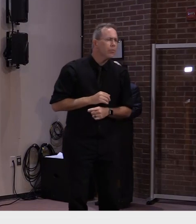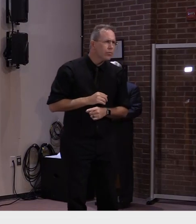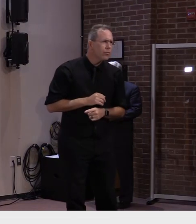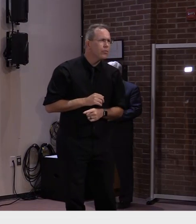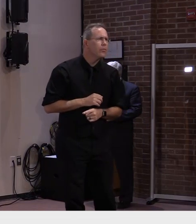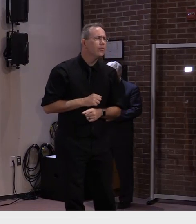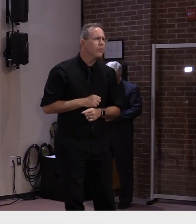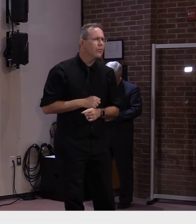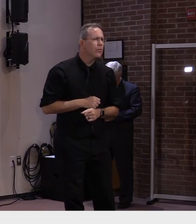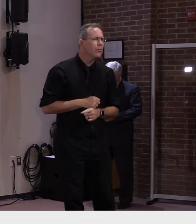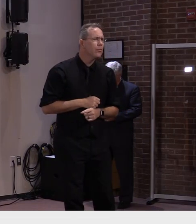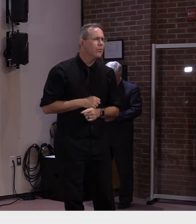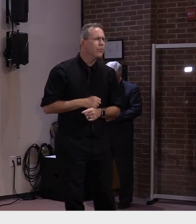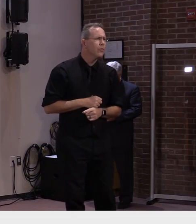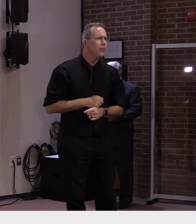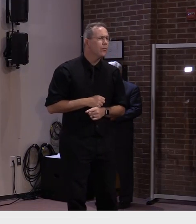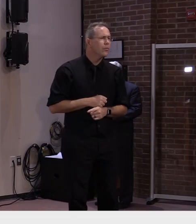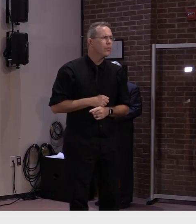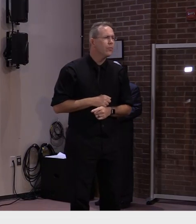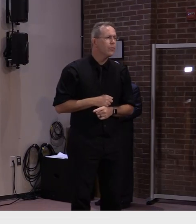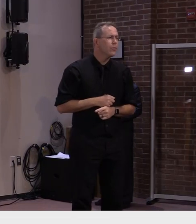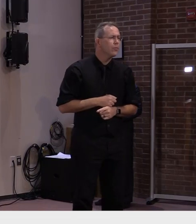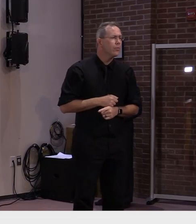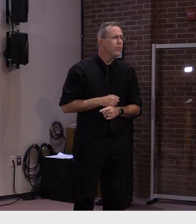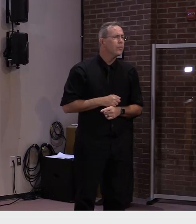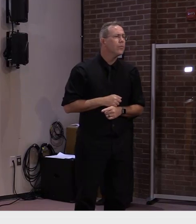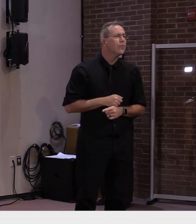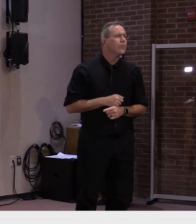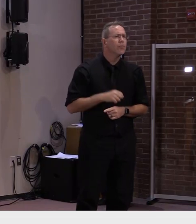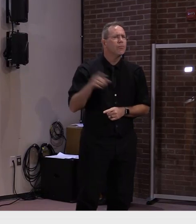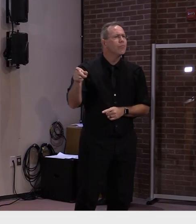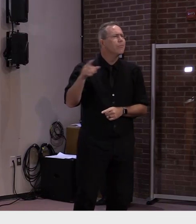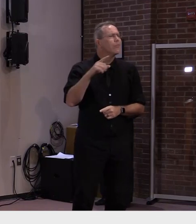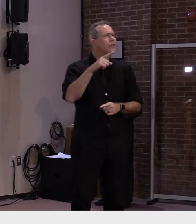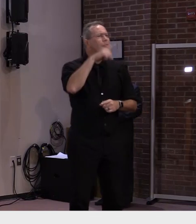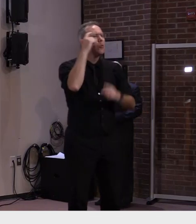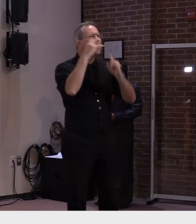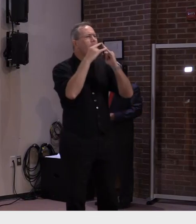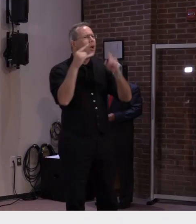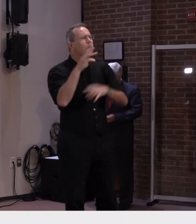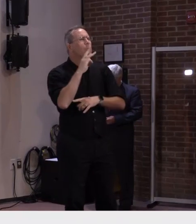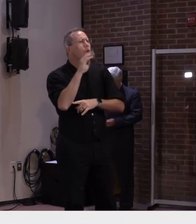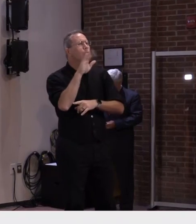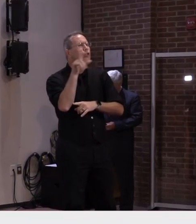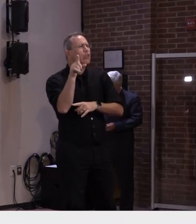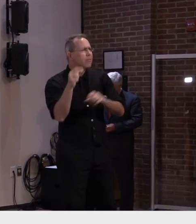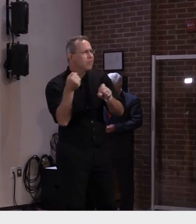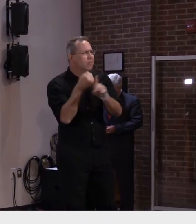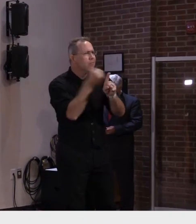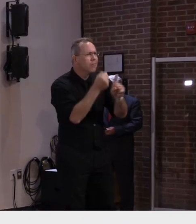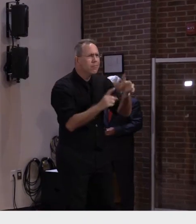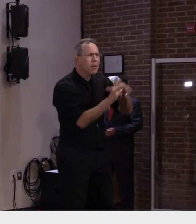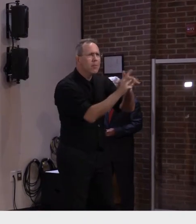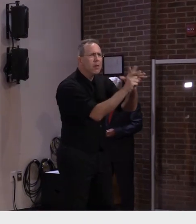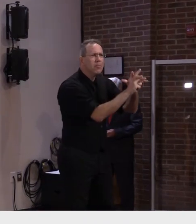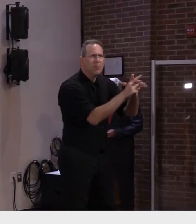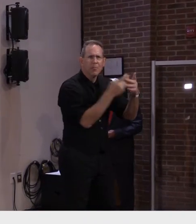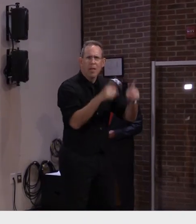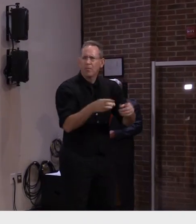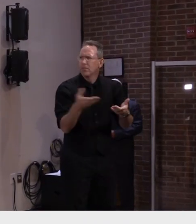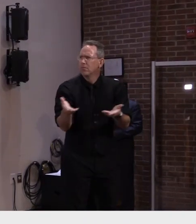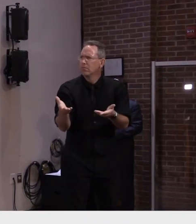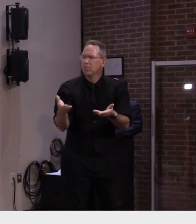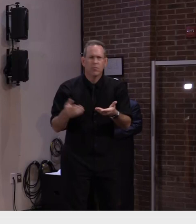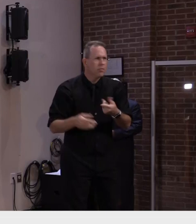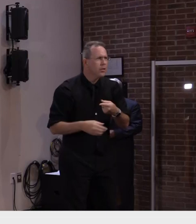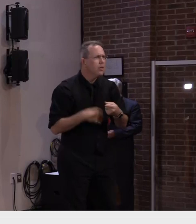Waterbury summer camp. I wanted to know if we could get a little more information on where the investigation of that stands, as well